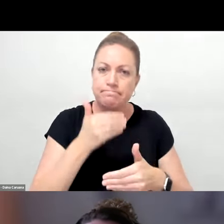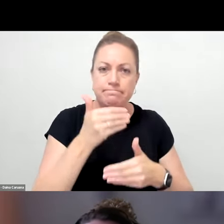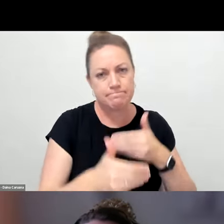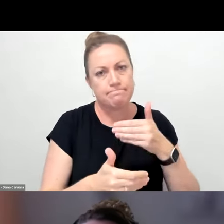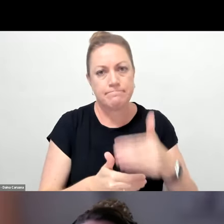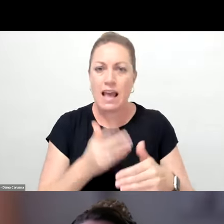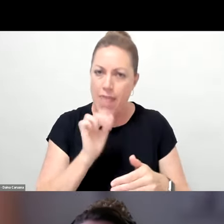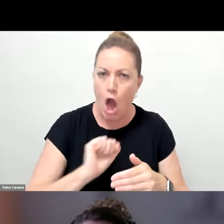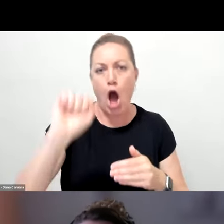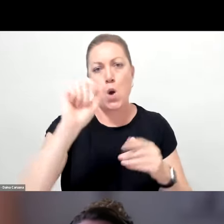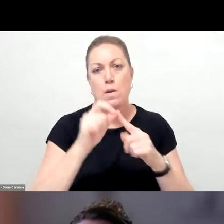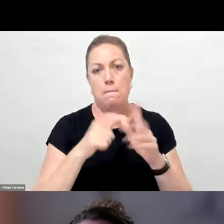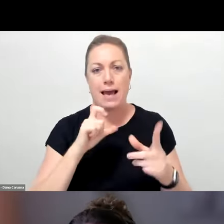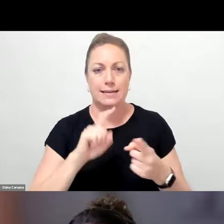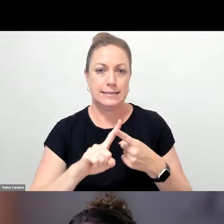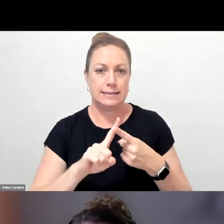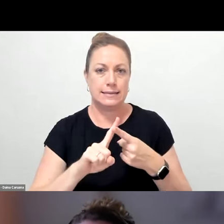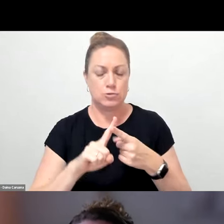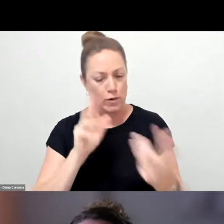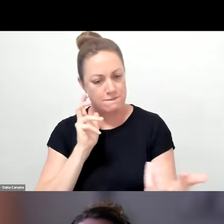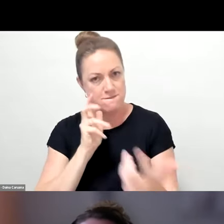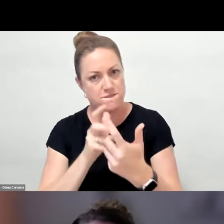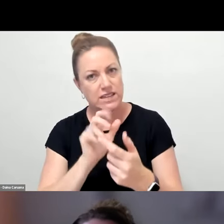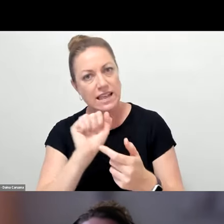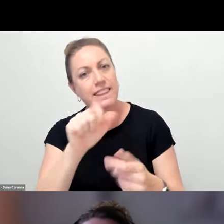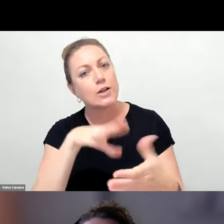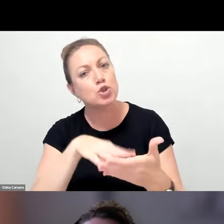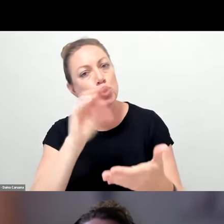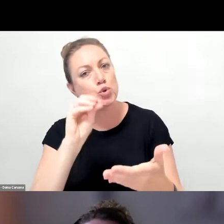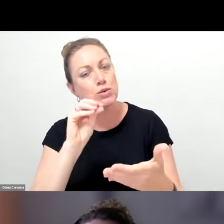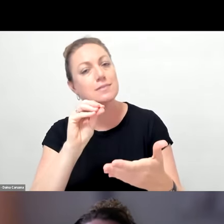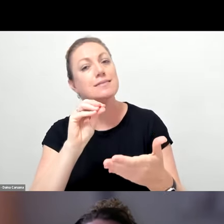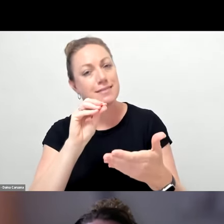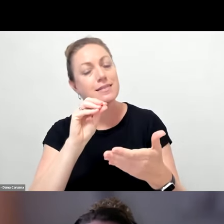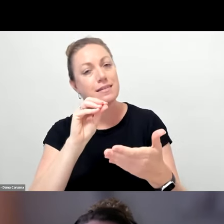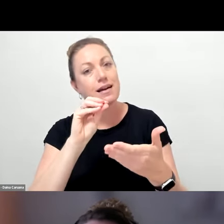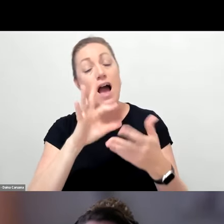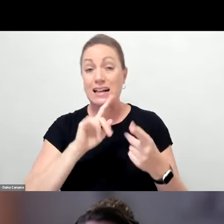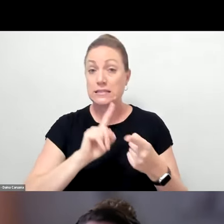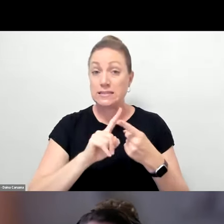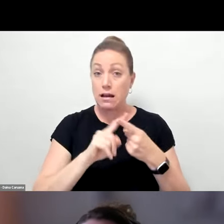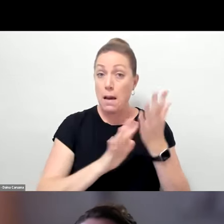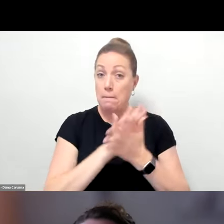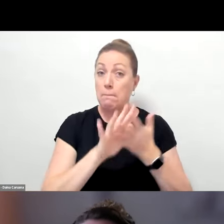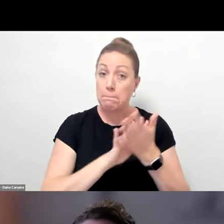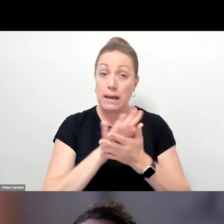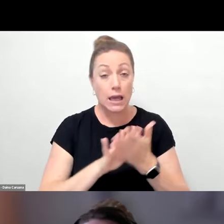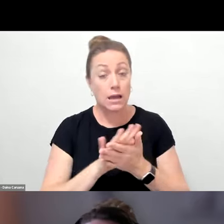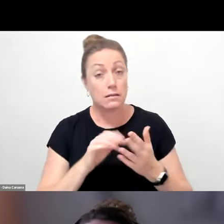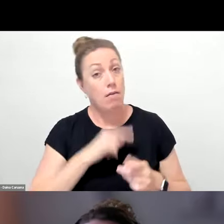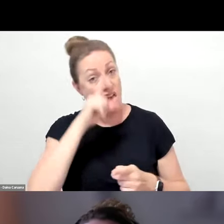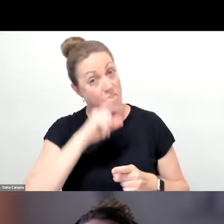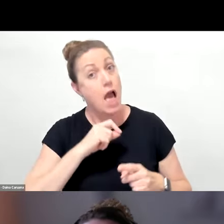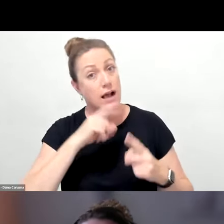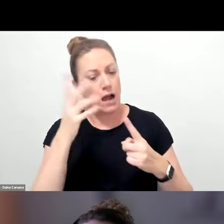a way that is responsive to their students. And still means that they can work towards whatever outcome or